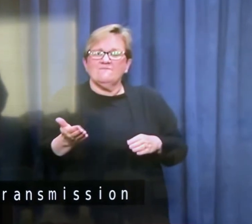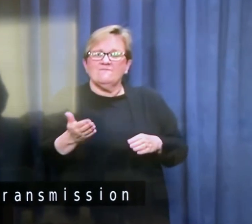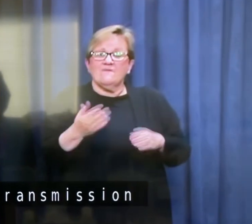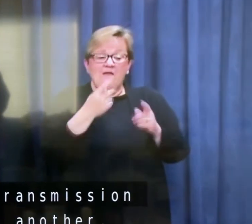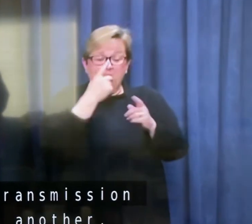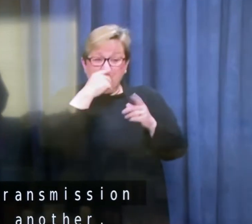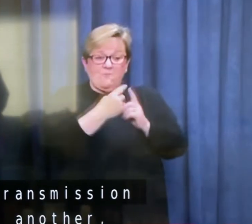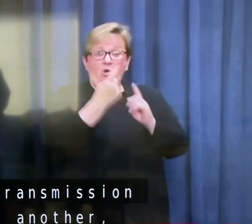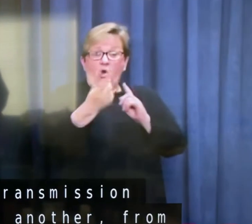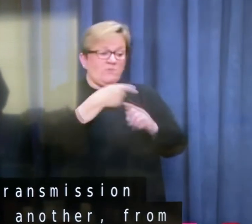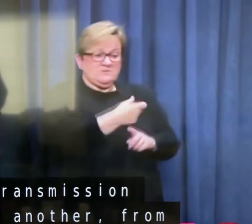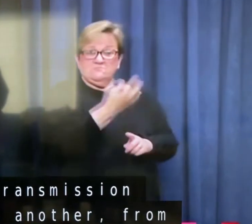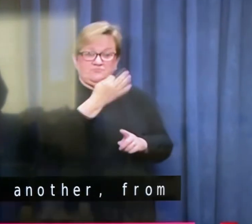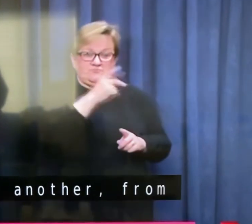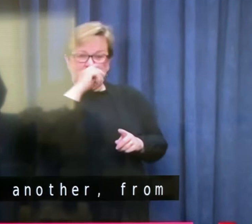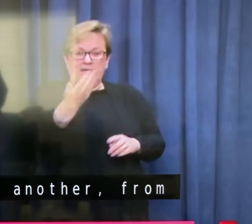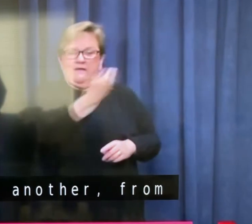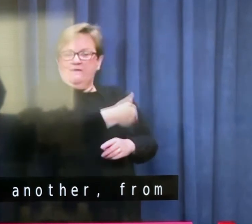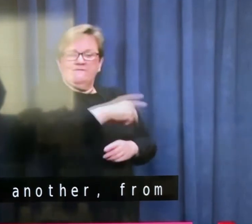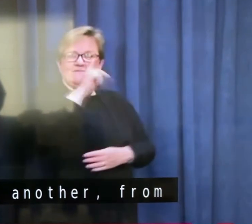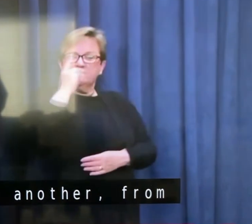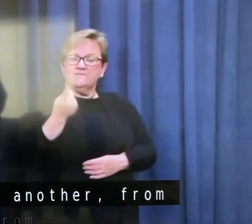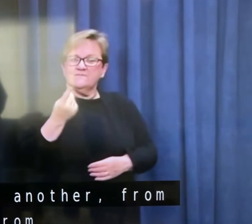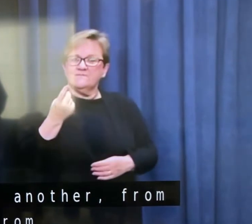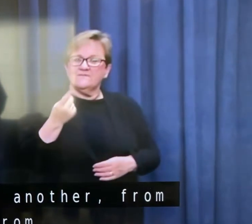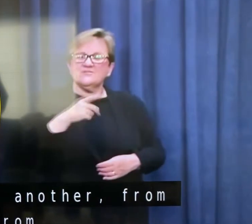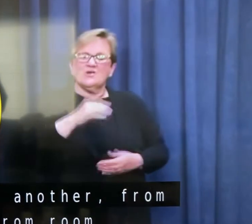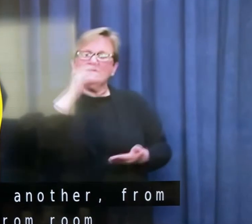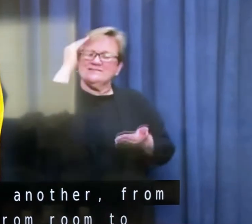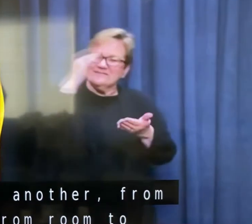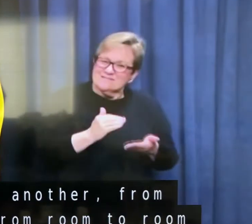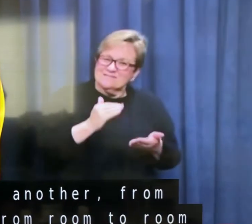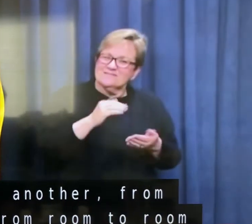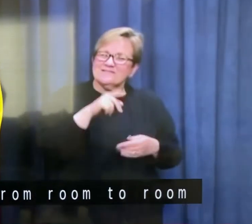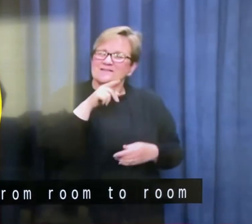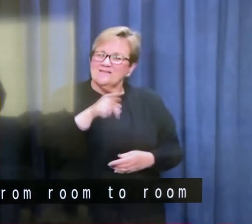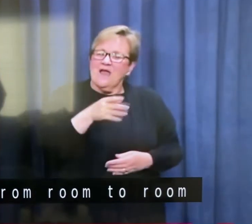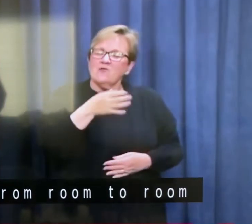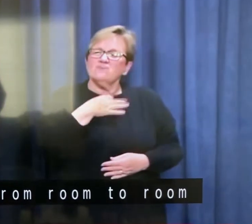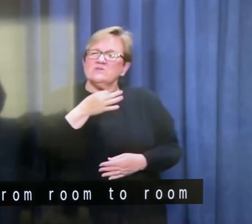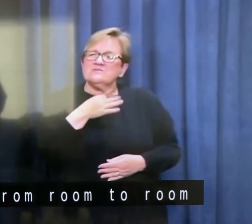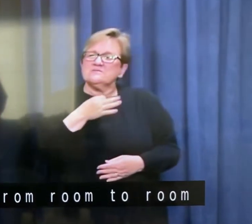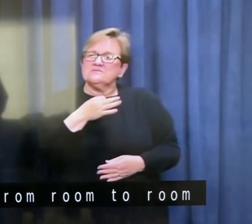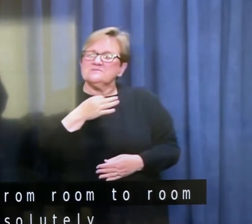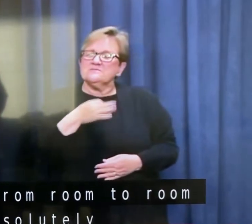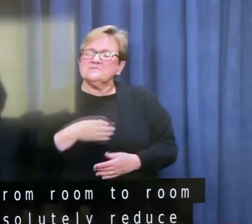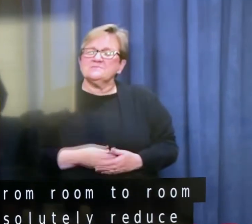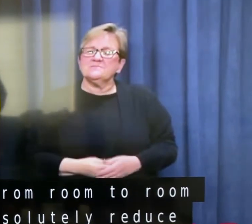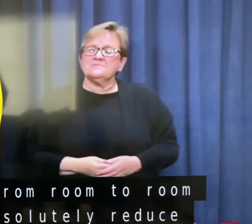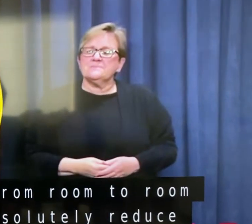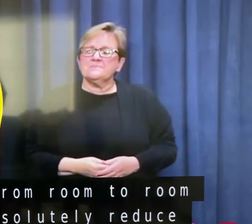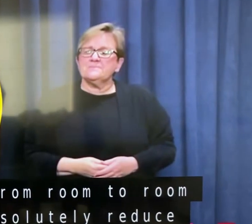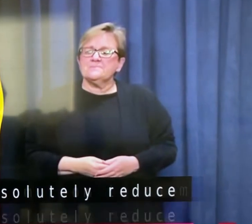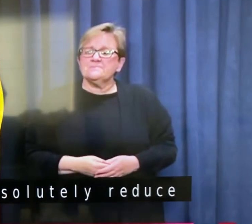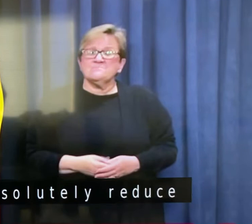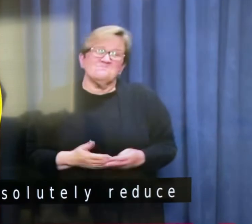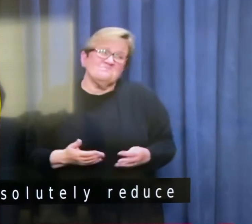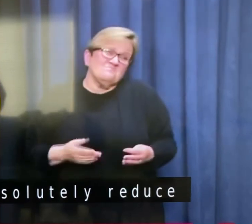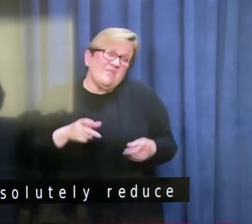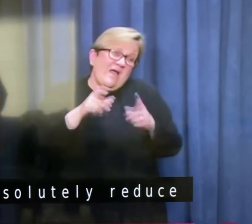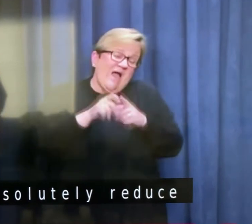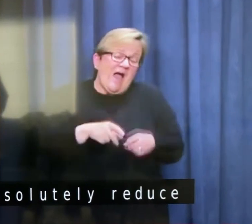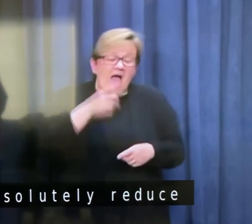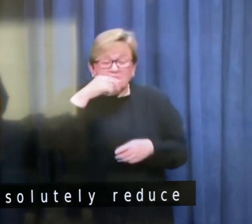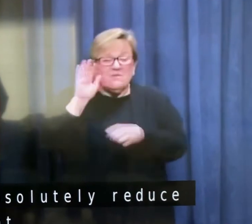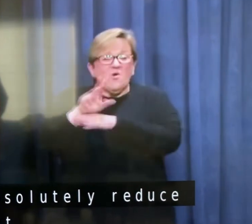room to room next door, we can absolutely reduce the prospect of that occurring. So that's hard on people